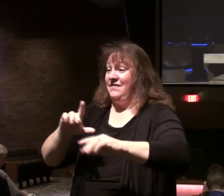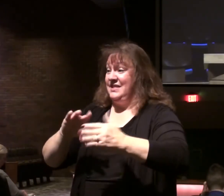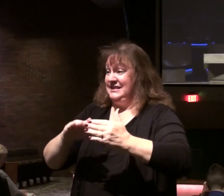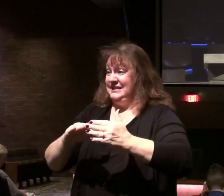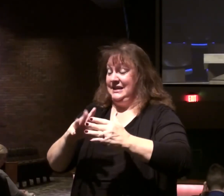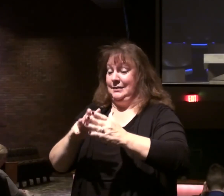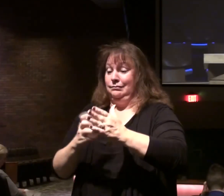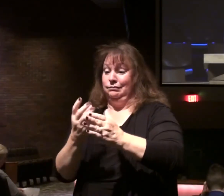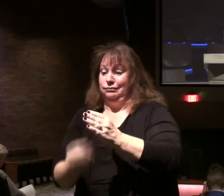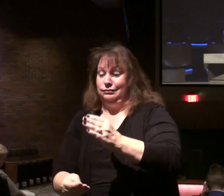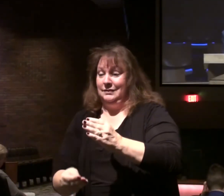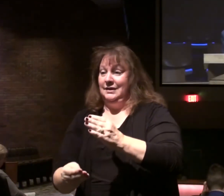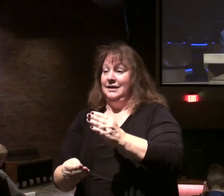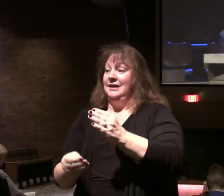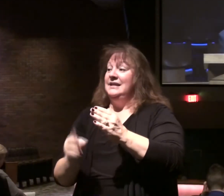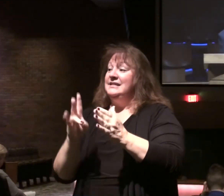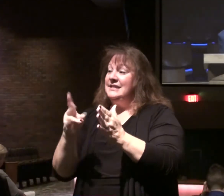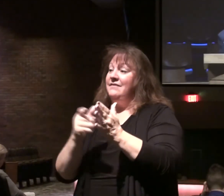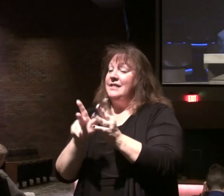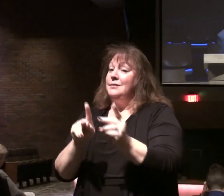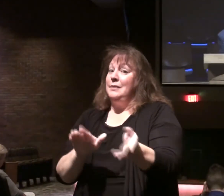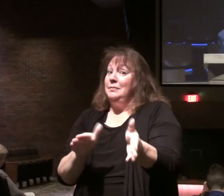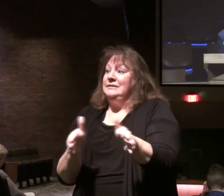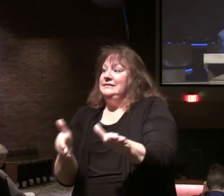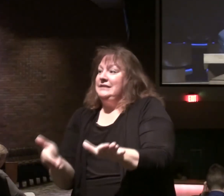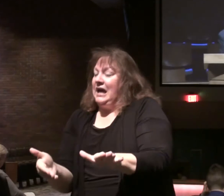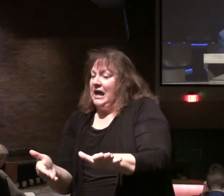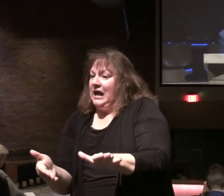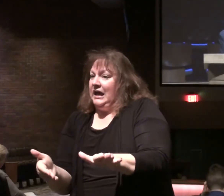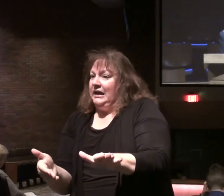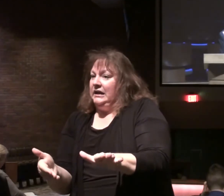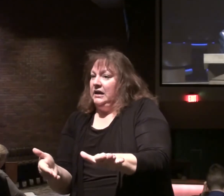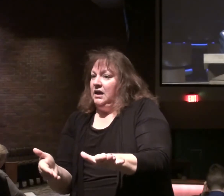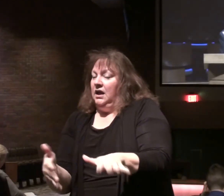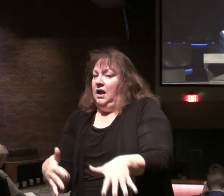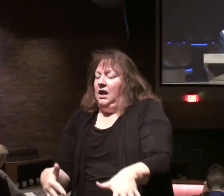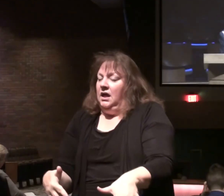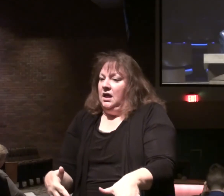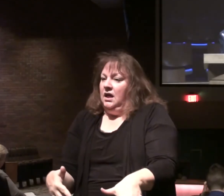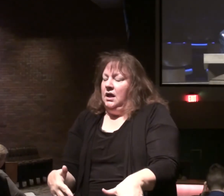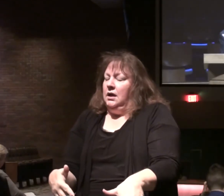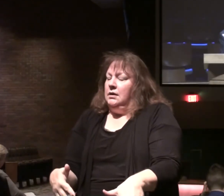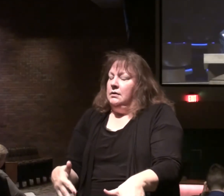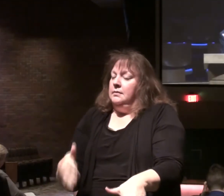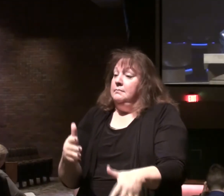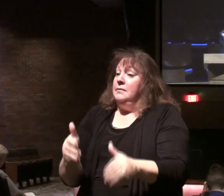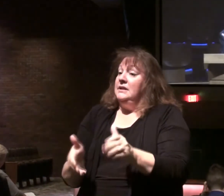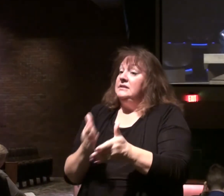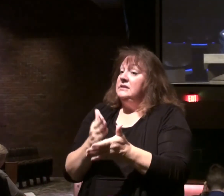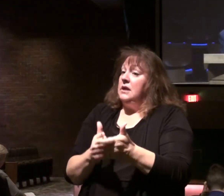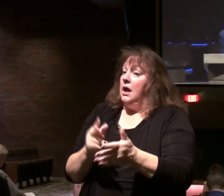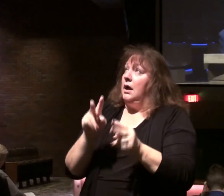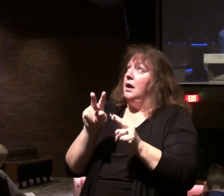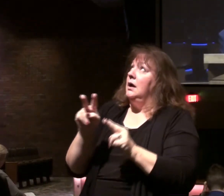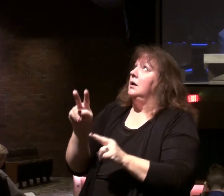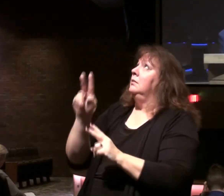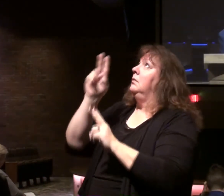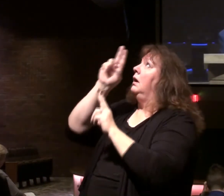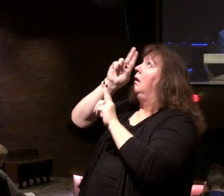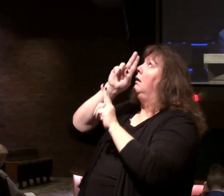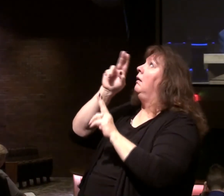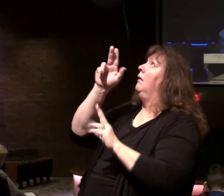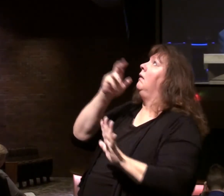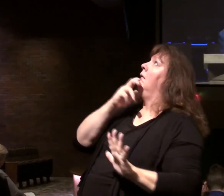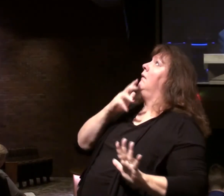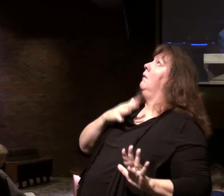earthquake. The rest were terrified and gave glory to the God of heaven. We'll see when we get